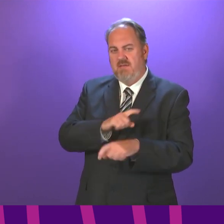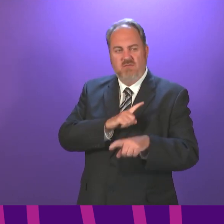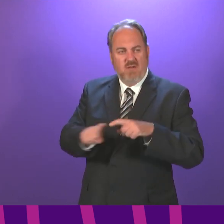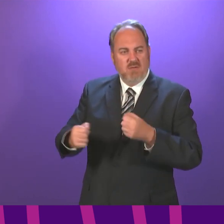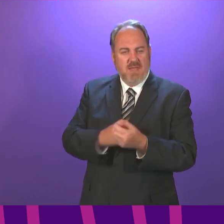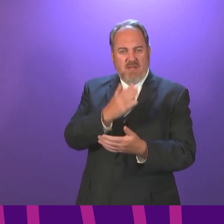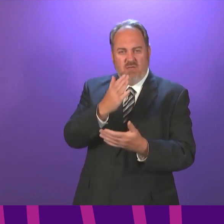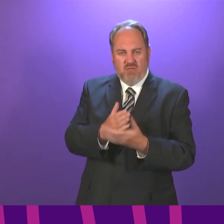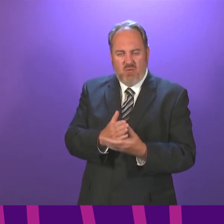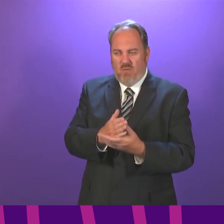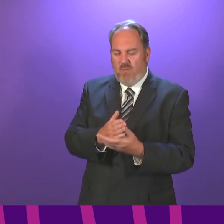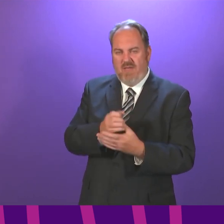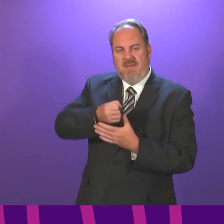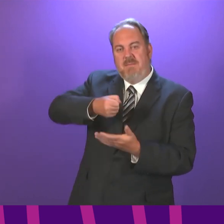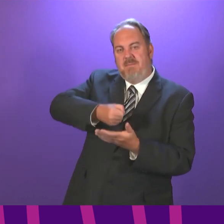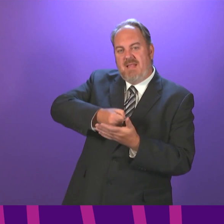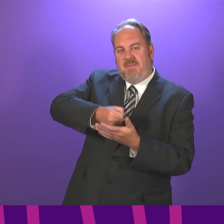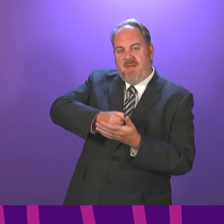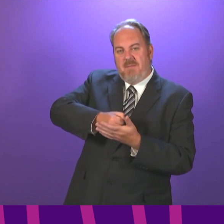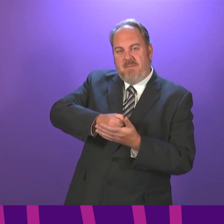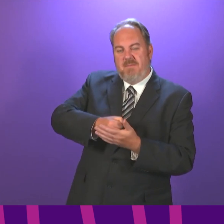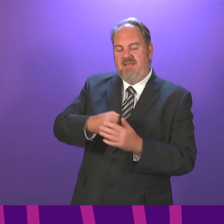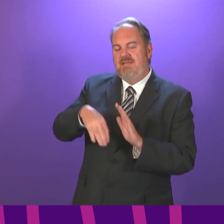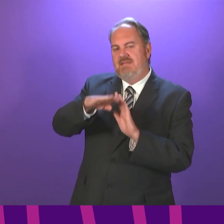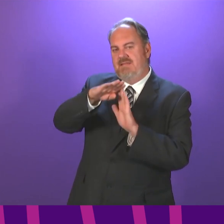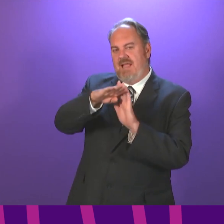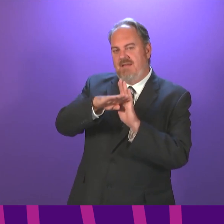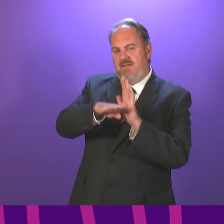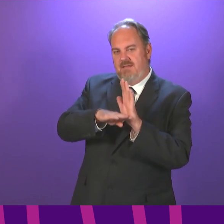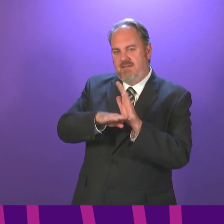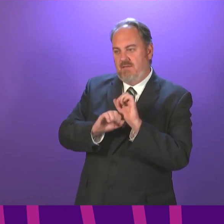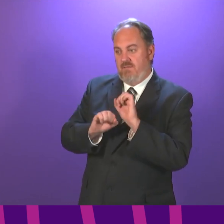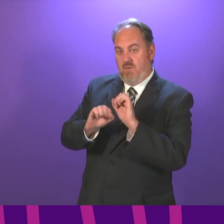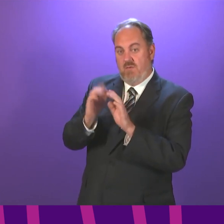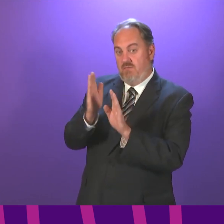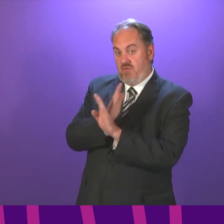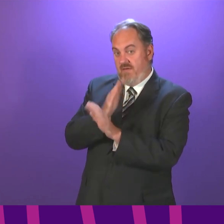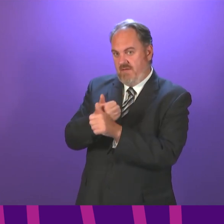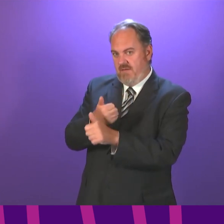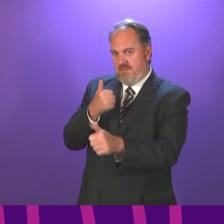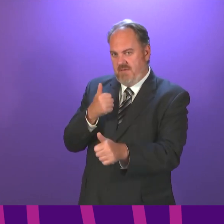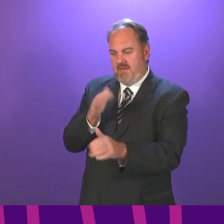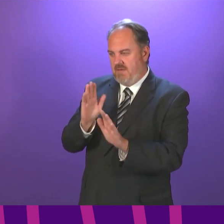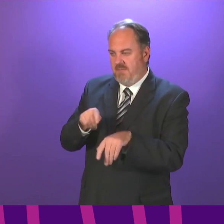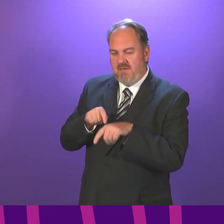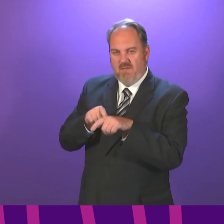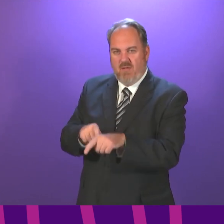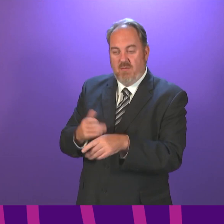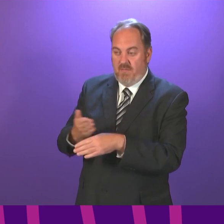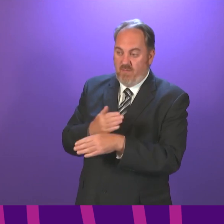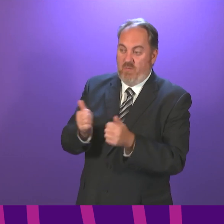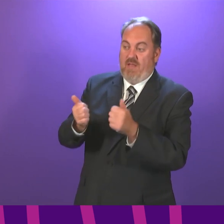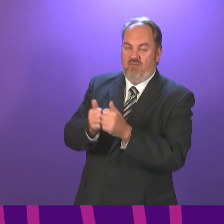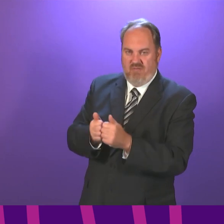performance standards mandated for private providers. We are looking at that right now to see whether that then opens up the